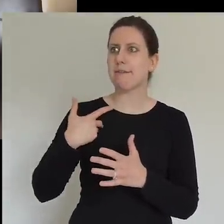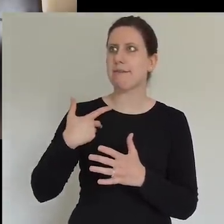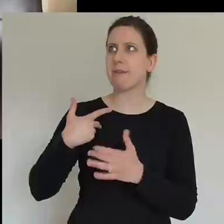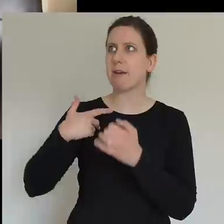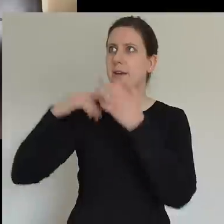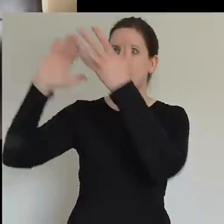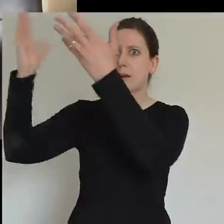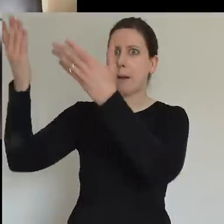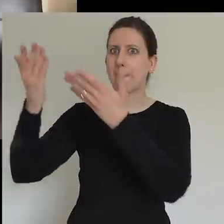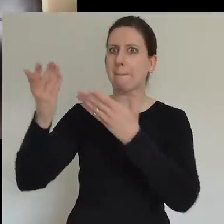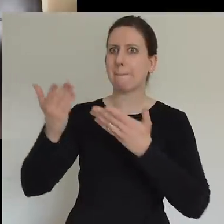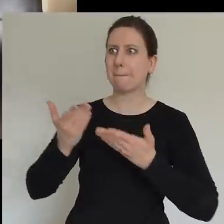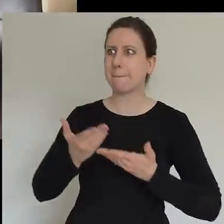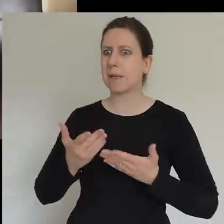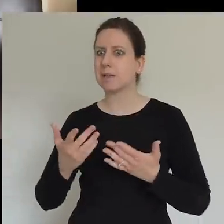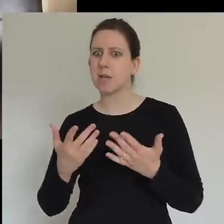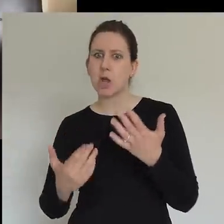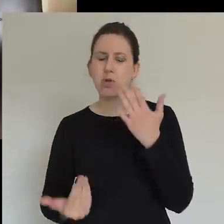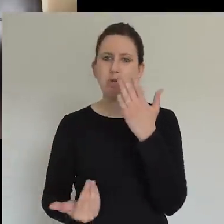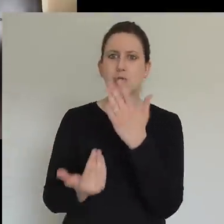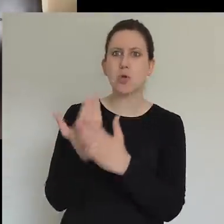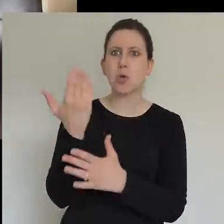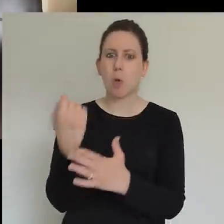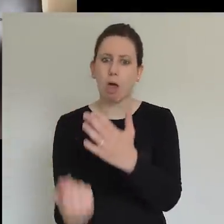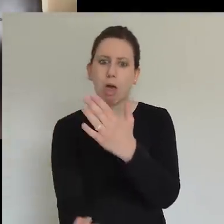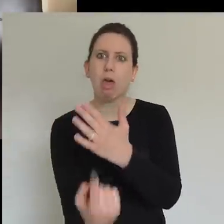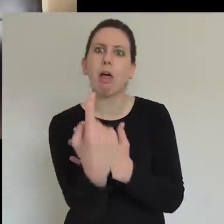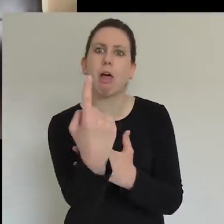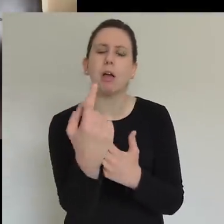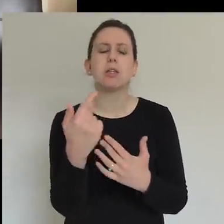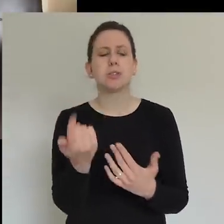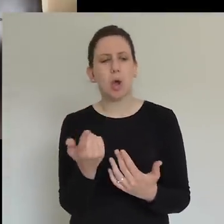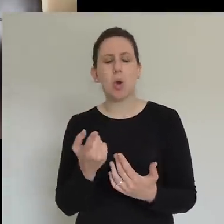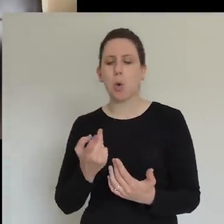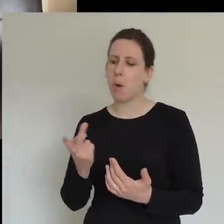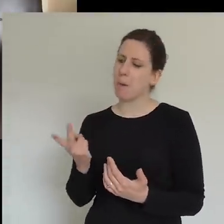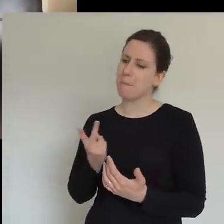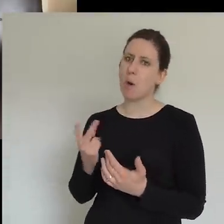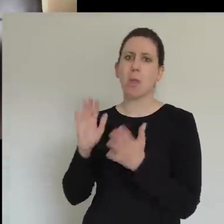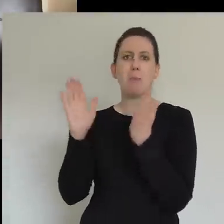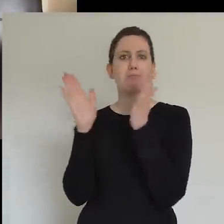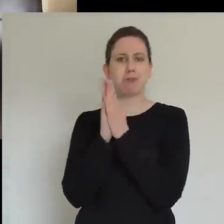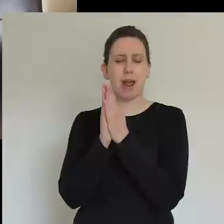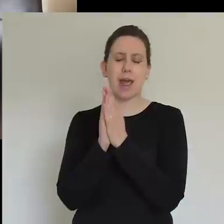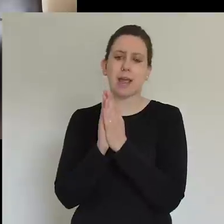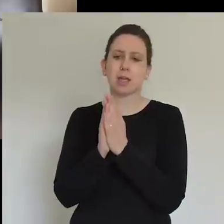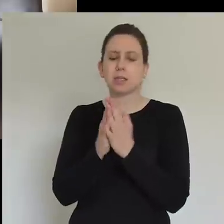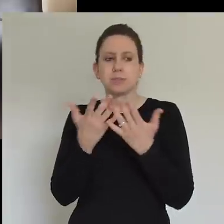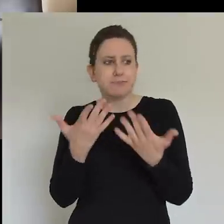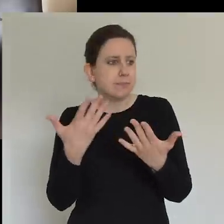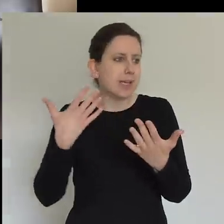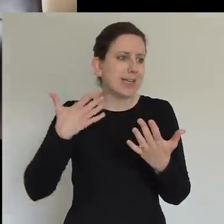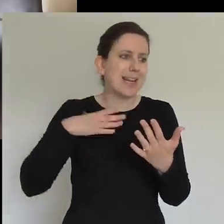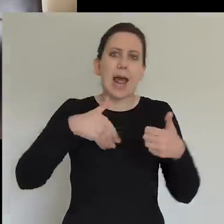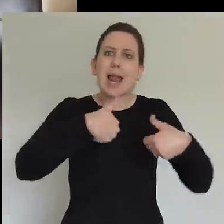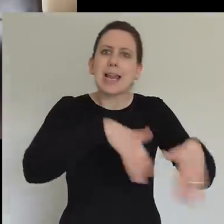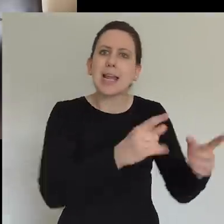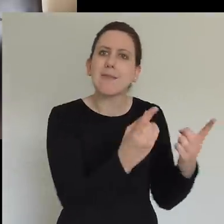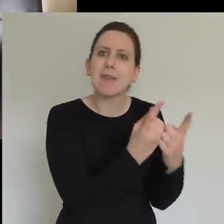our prayer is that together we would leave behind whatever we need to leave behind. Yeah, no, agreed, agreed. And in Acts, everyone acts.